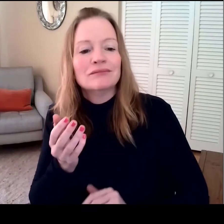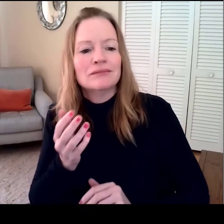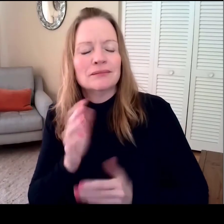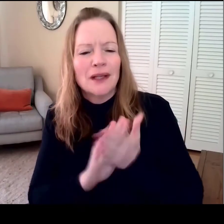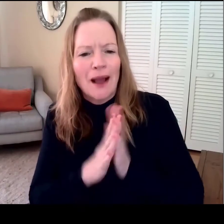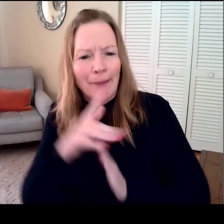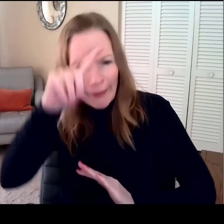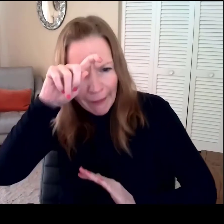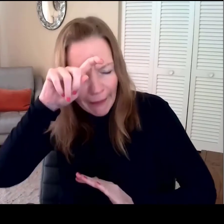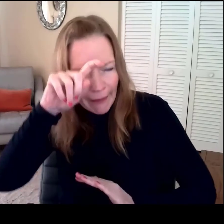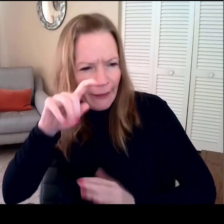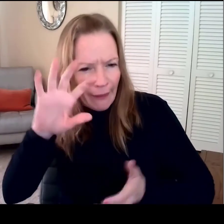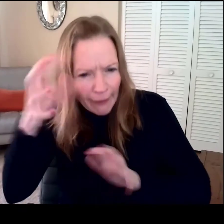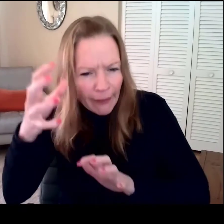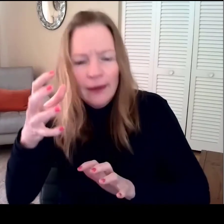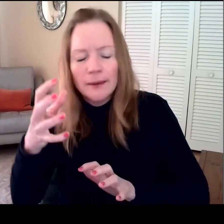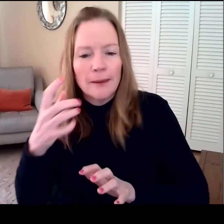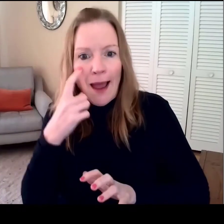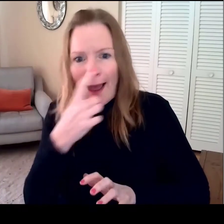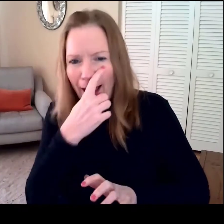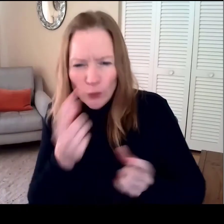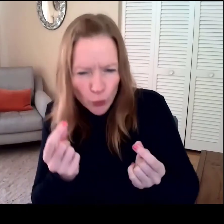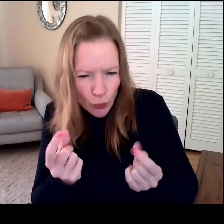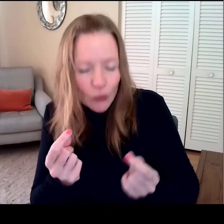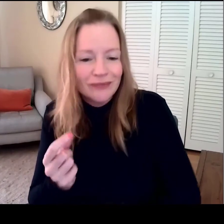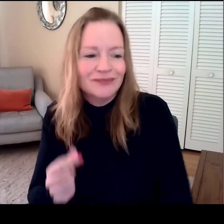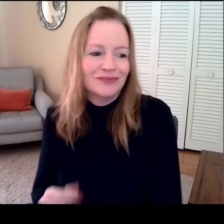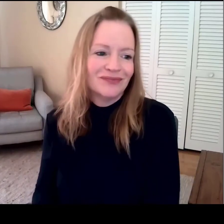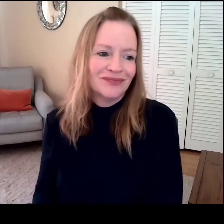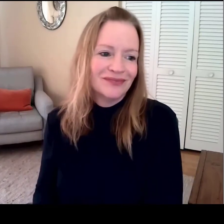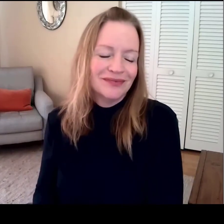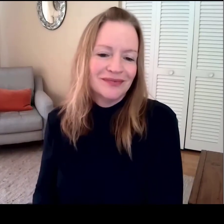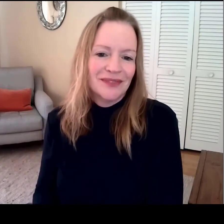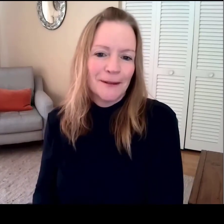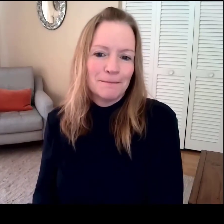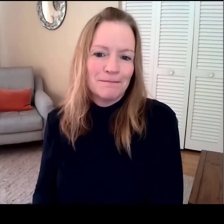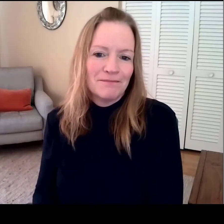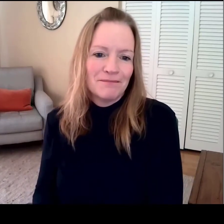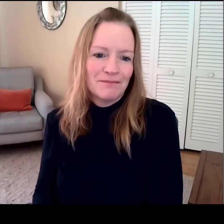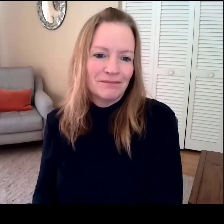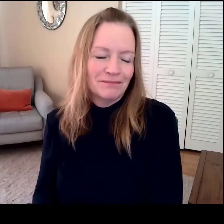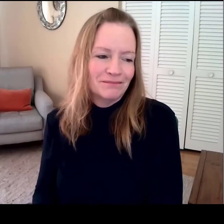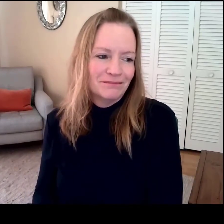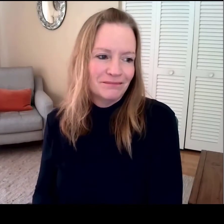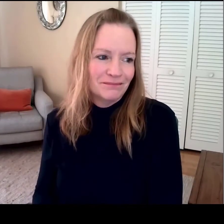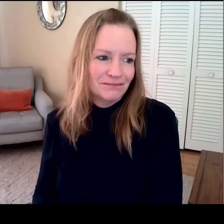finally, if the story becomes distorted and hard to understand, does that change gaze?